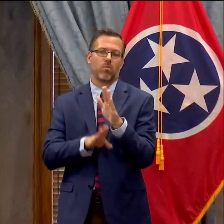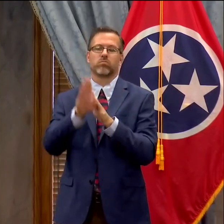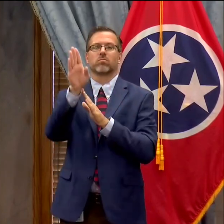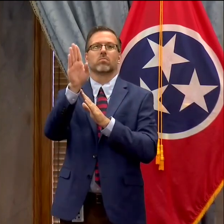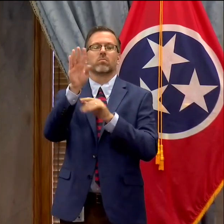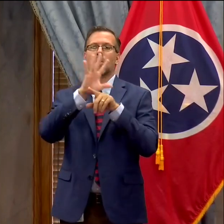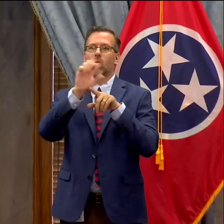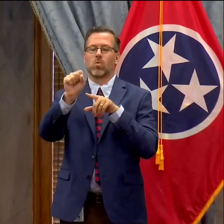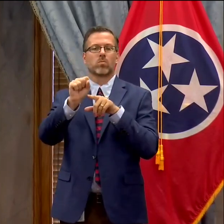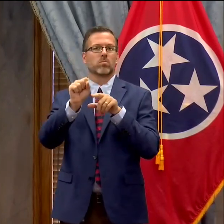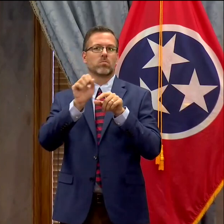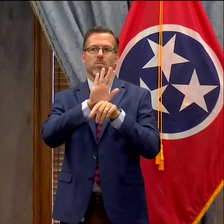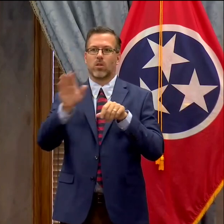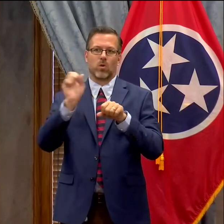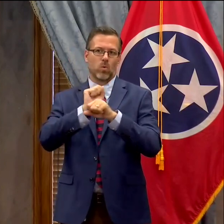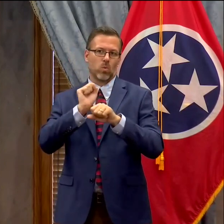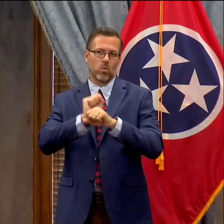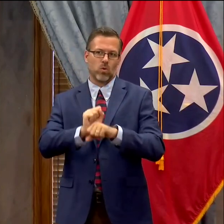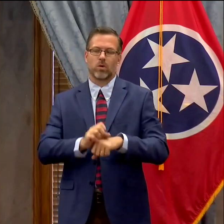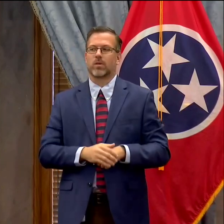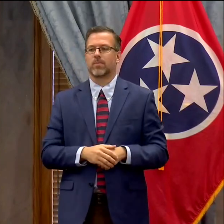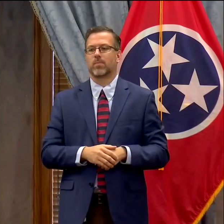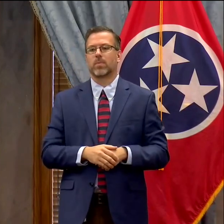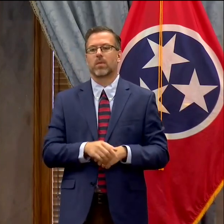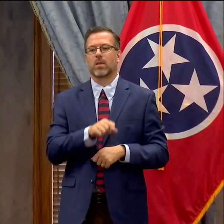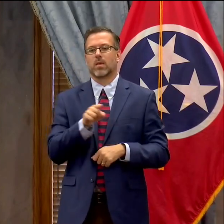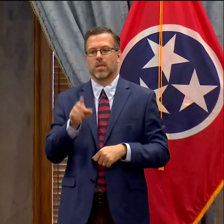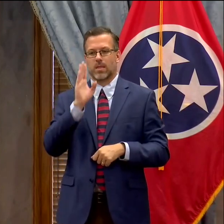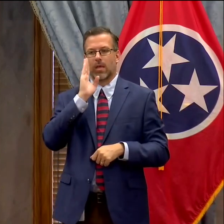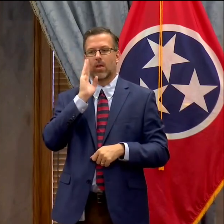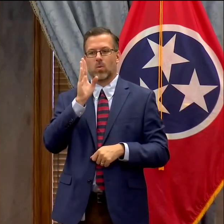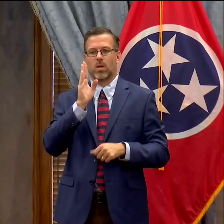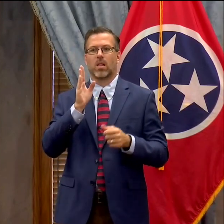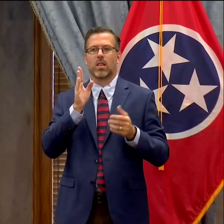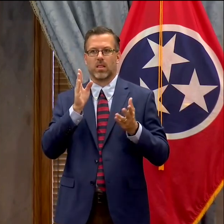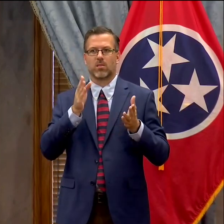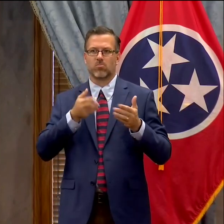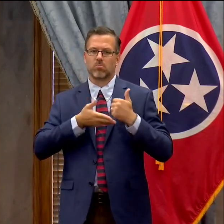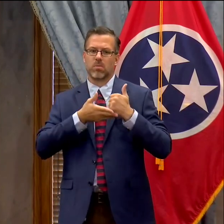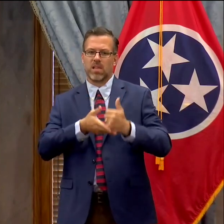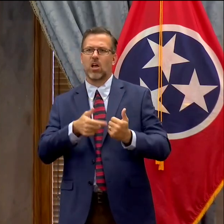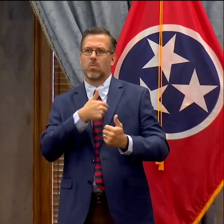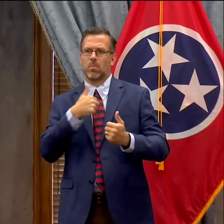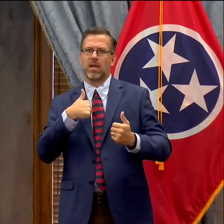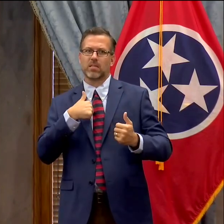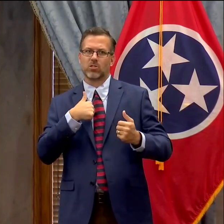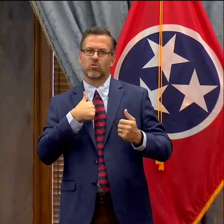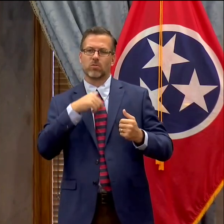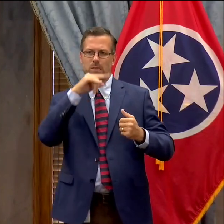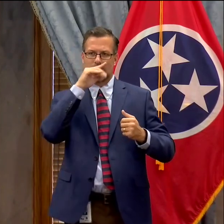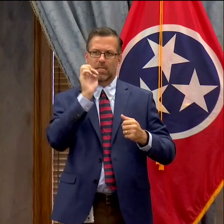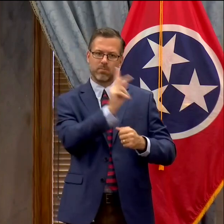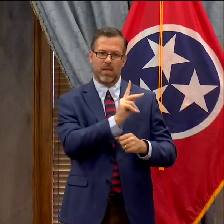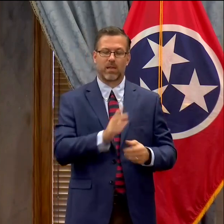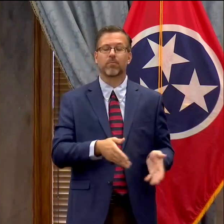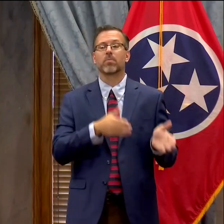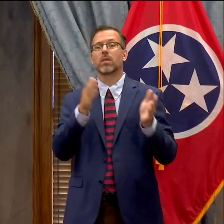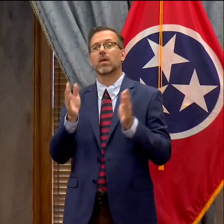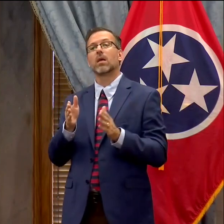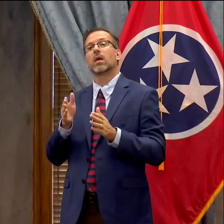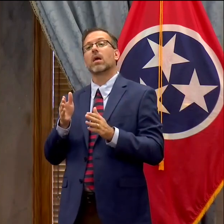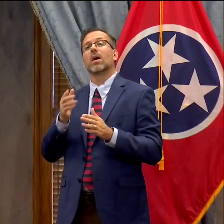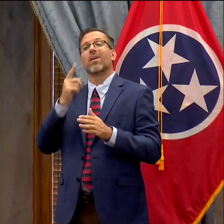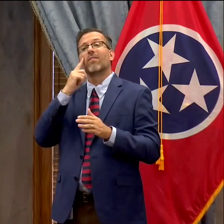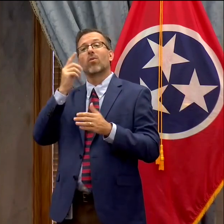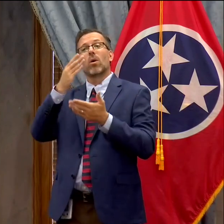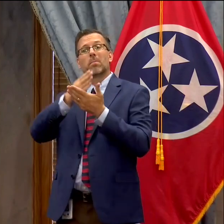what they're doing. They're going to allow us to get this accomplished. Uh regarding changes to the budget that occurs in a